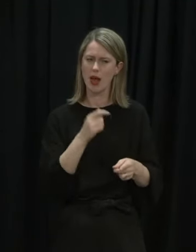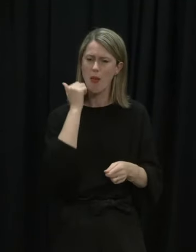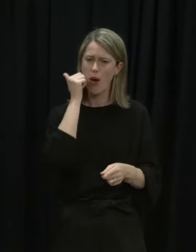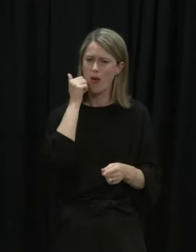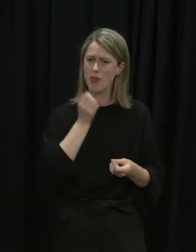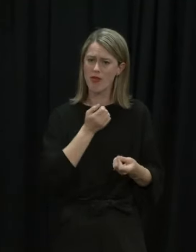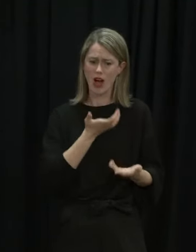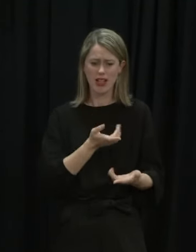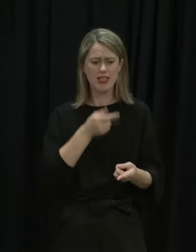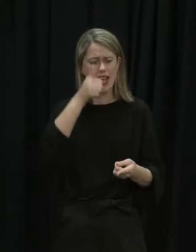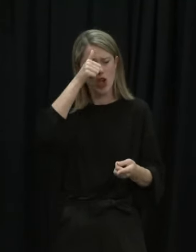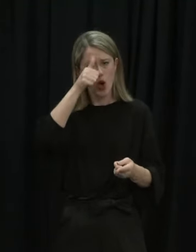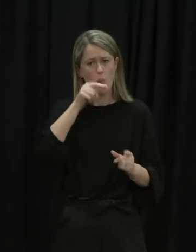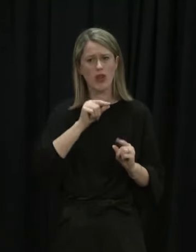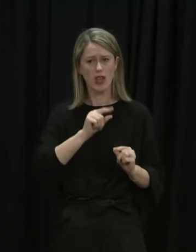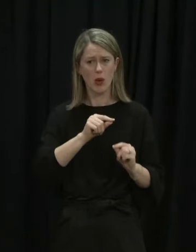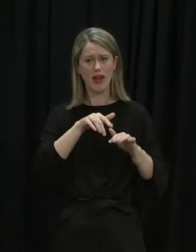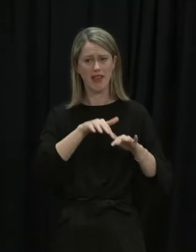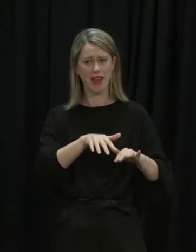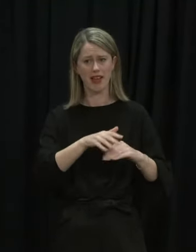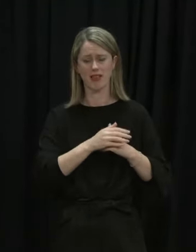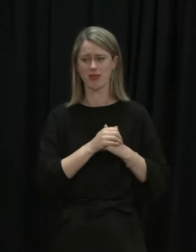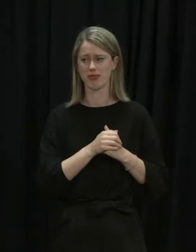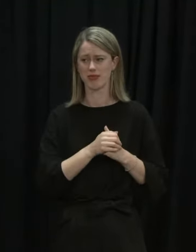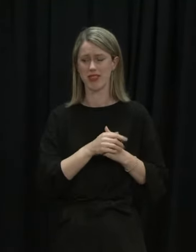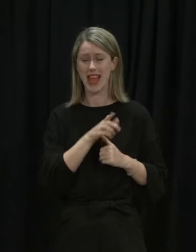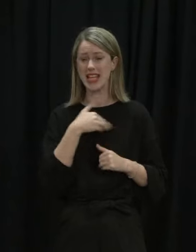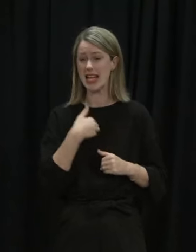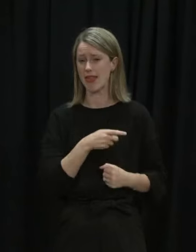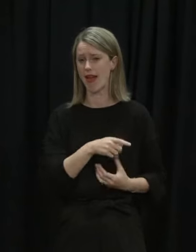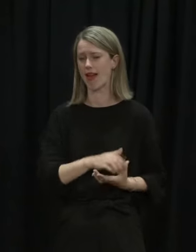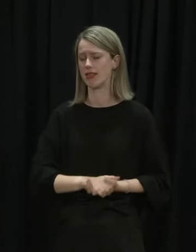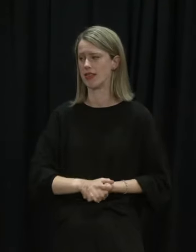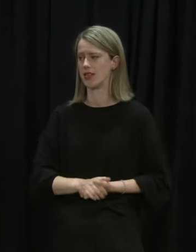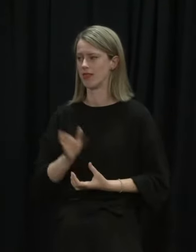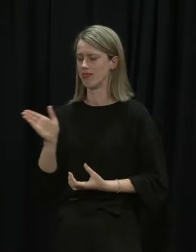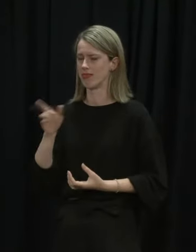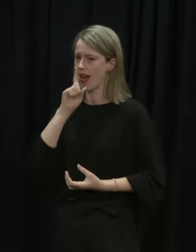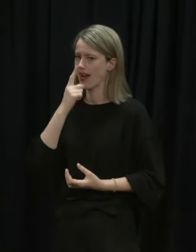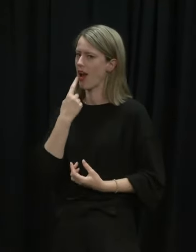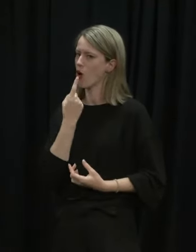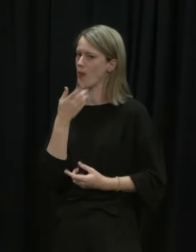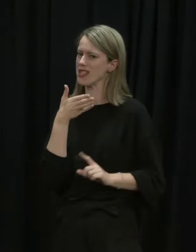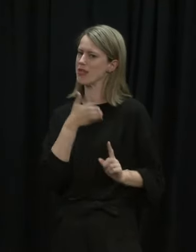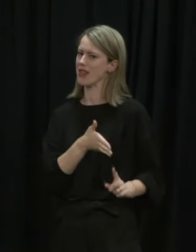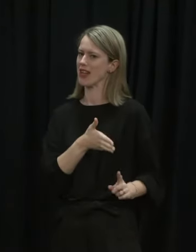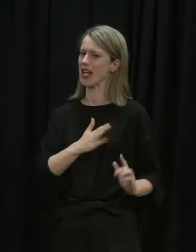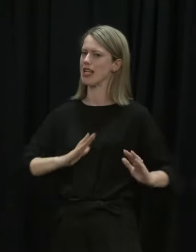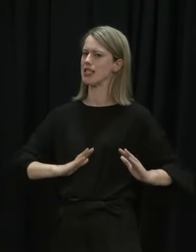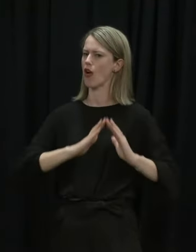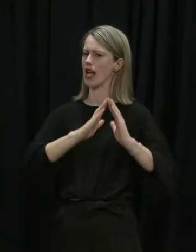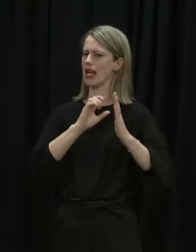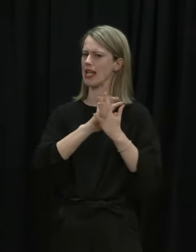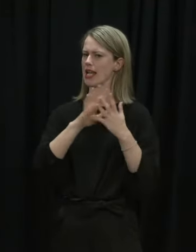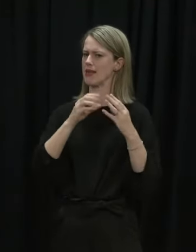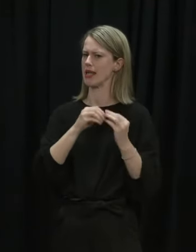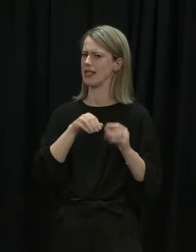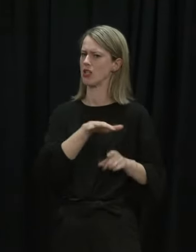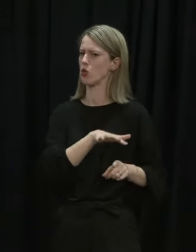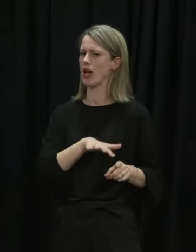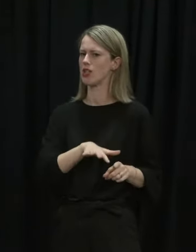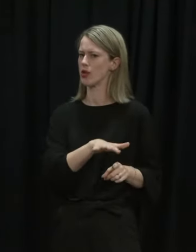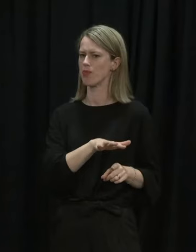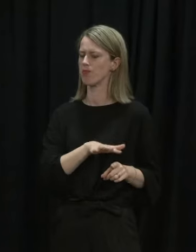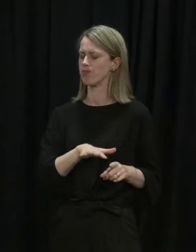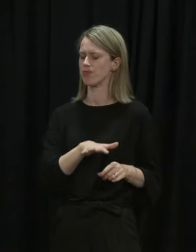Maori providers who know what they're doing on the ground actually need? So I can't comment specifically on the Taranaki DHB in this instance.